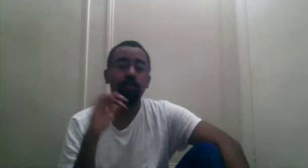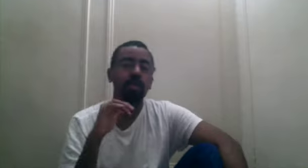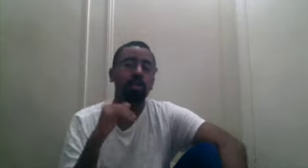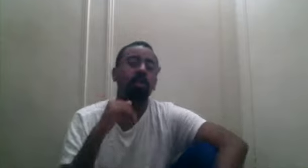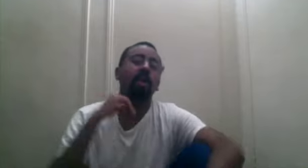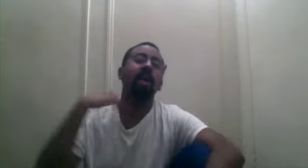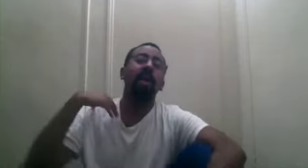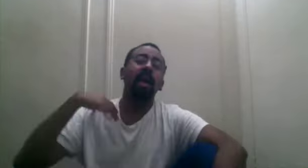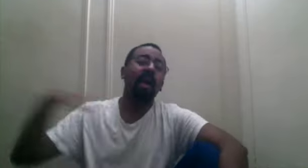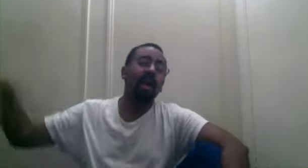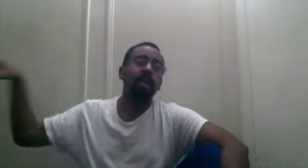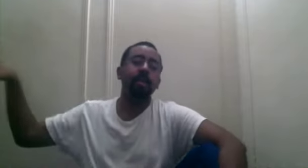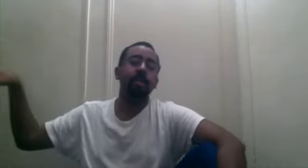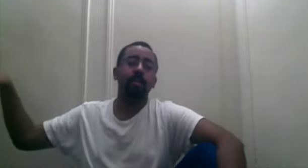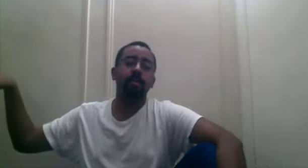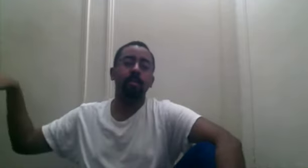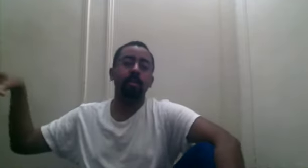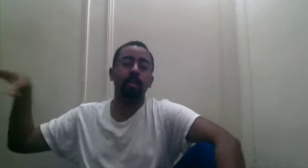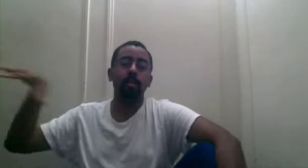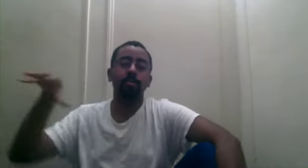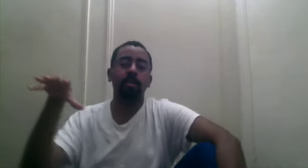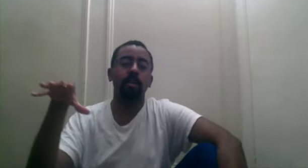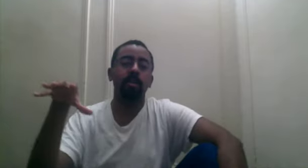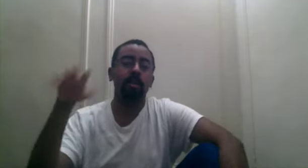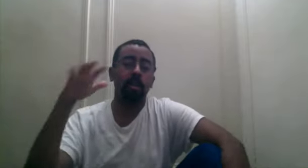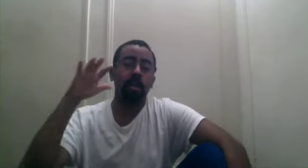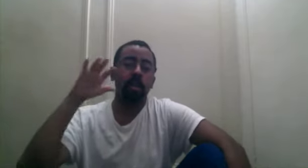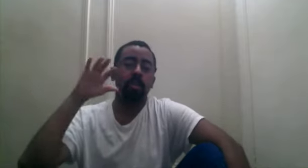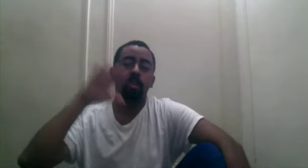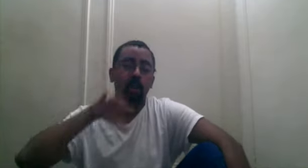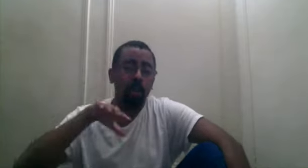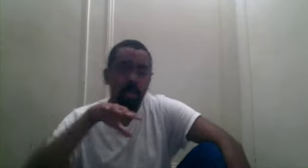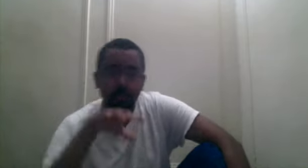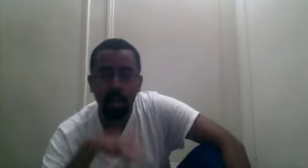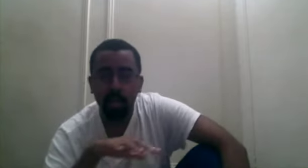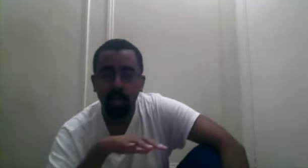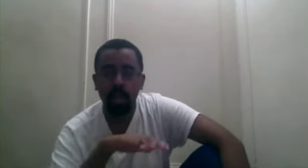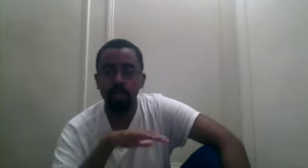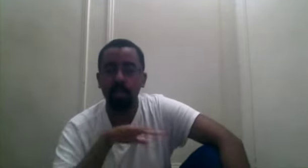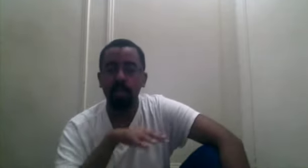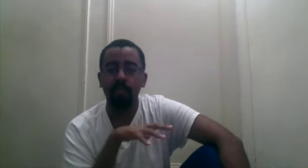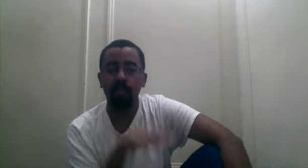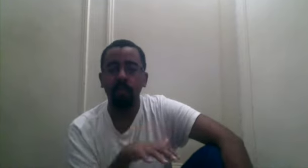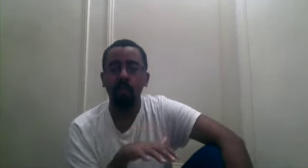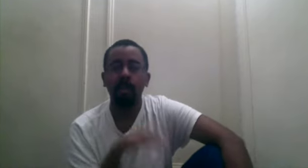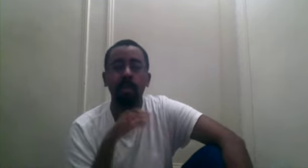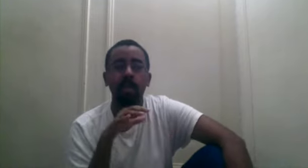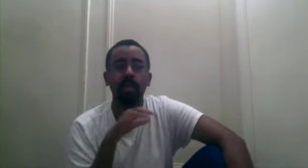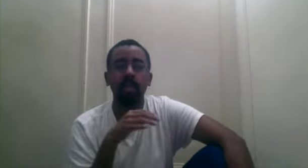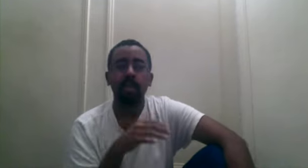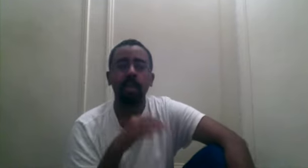Fujitora and his, his Marines. They're all just prostrating themselves before him. They say,